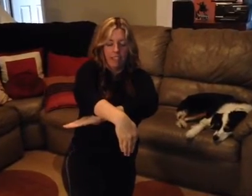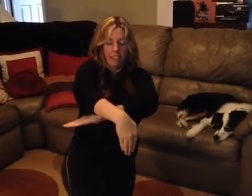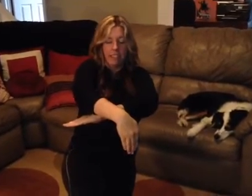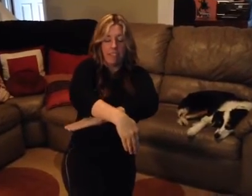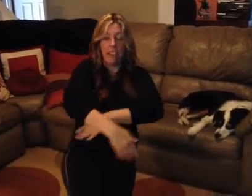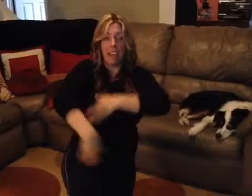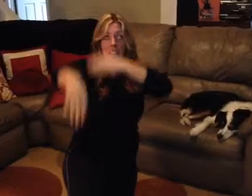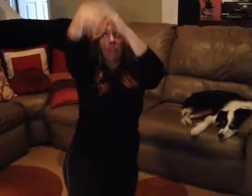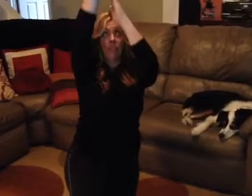divine divine